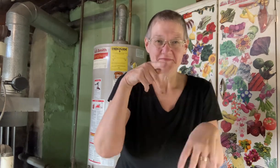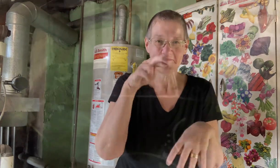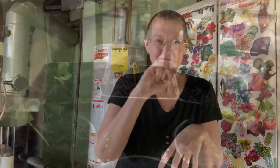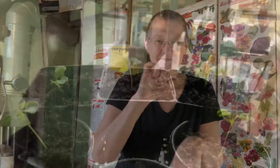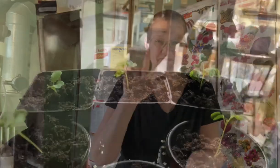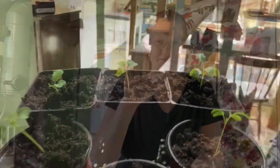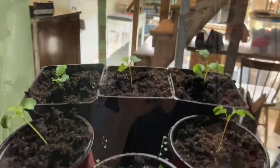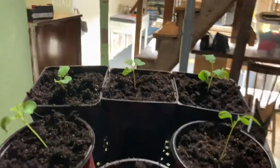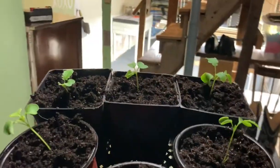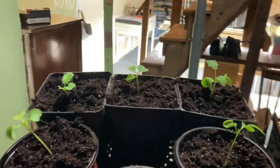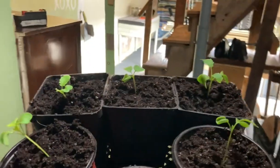be mid-April.